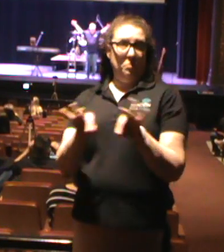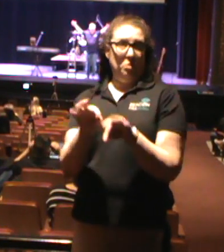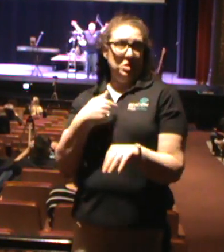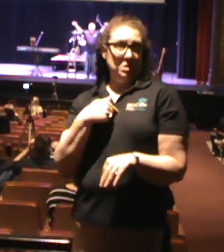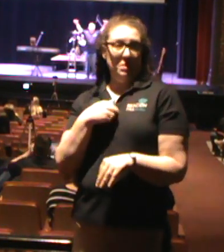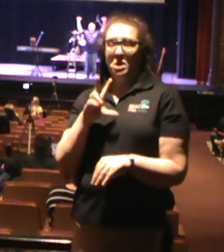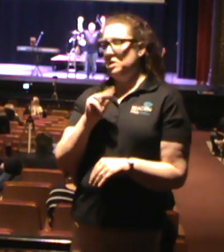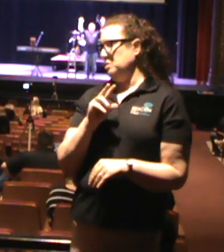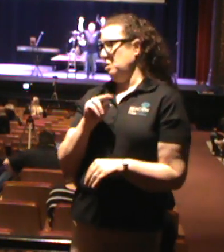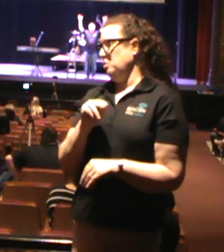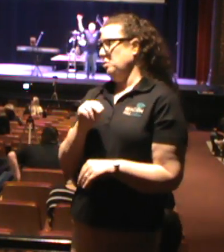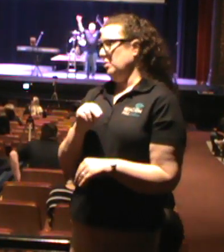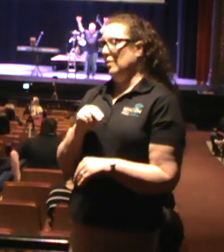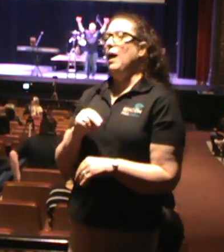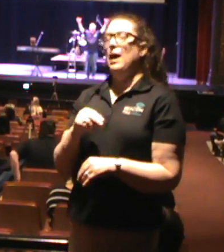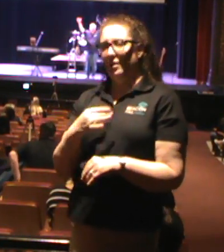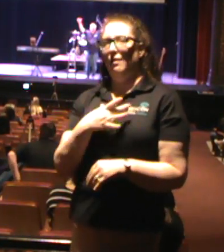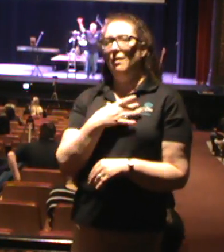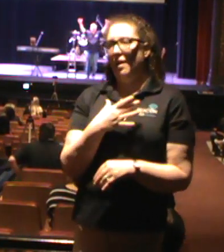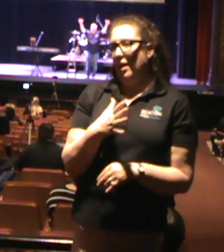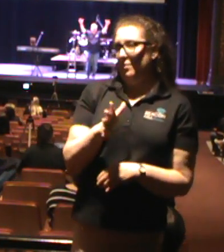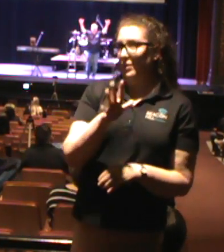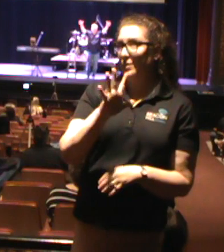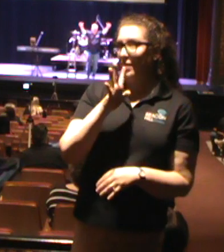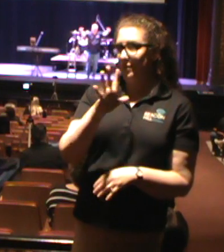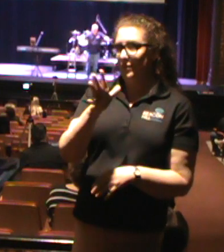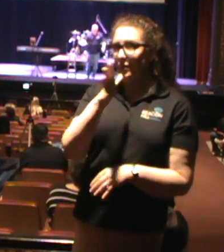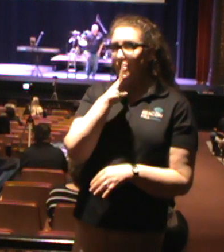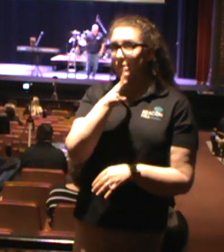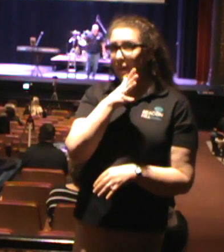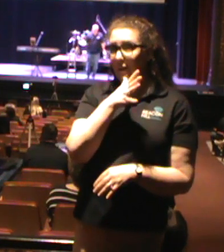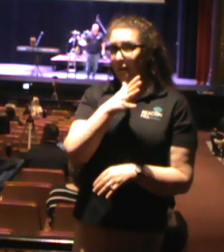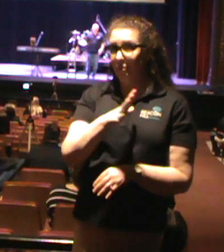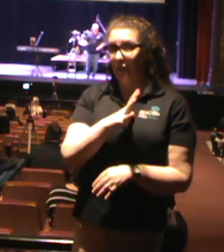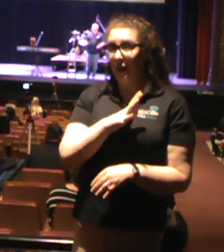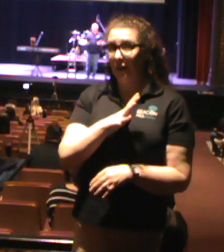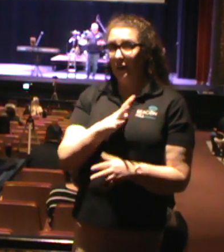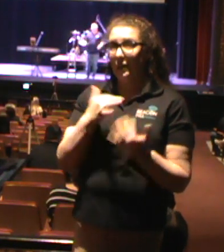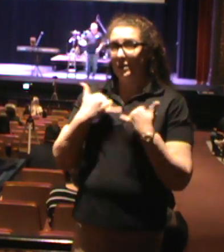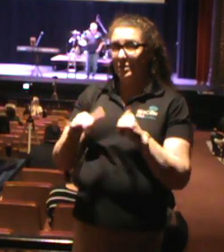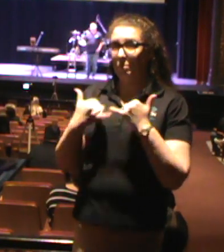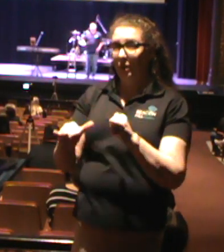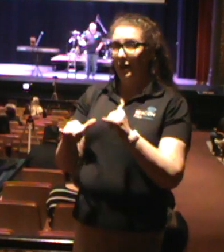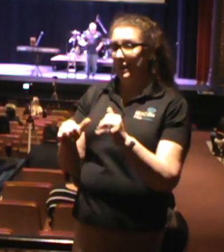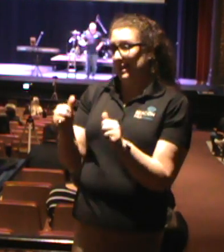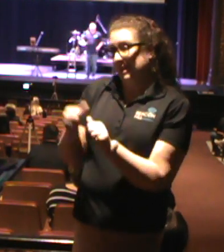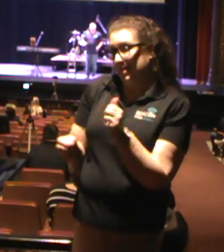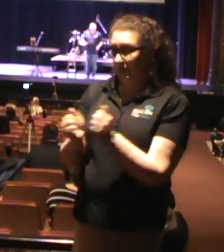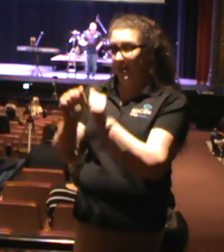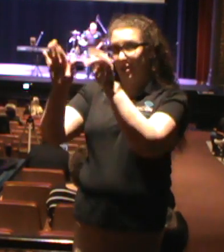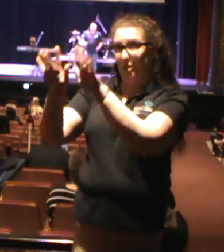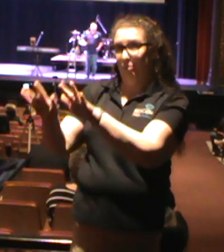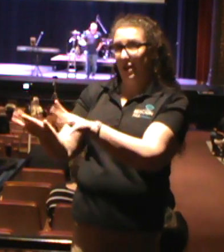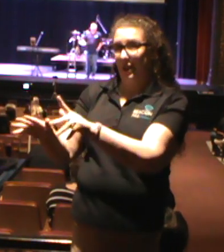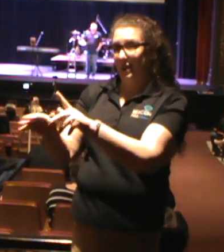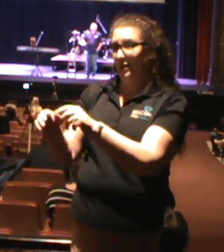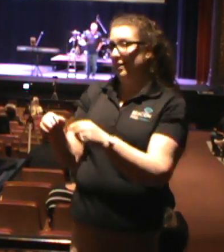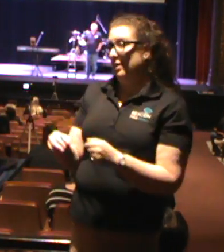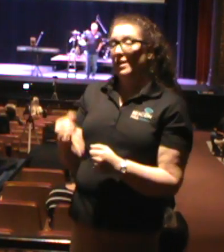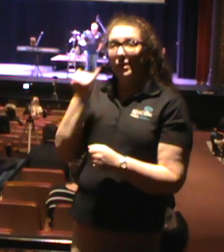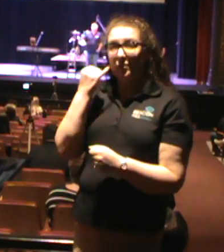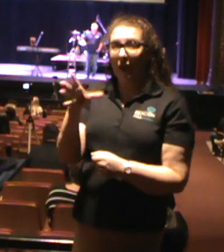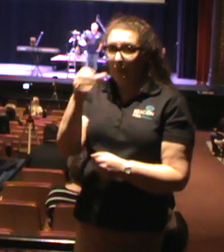cream in a playground. So let it rain, church. I was enjoying myself. Kids today, they don't know how